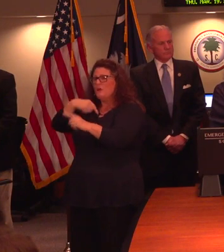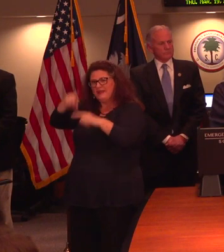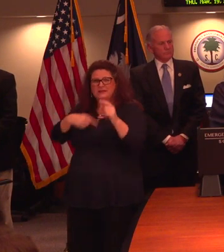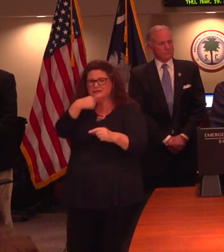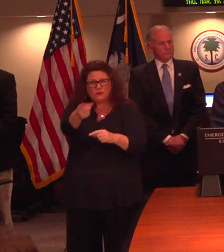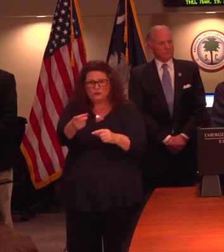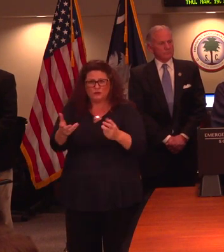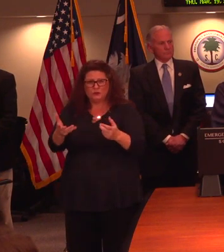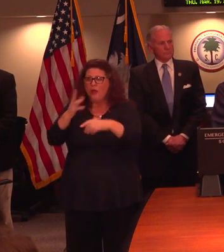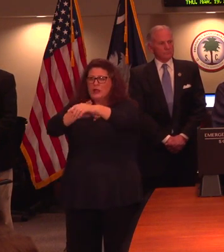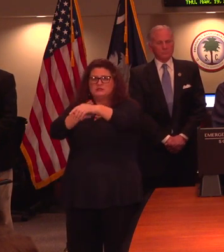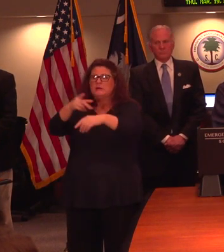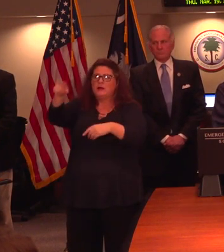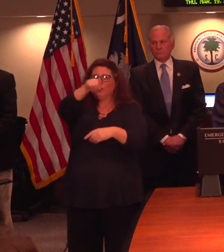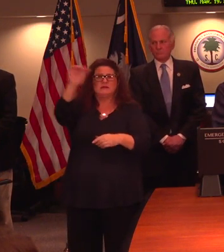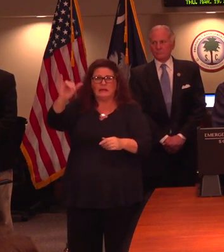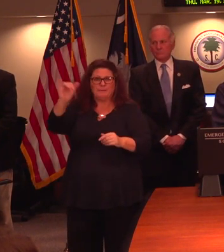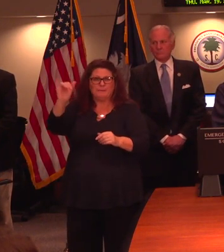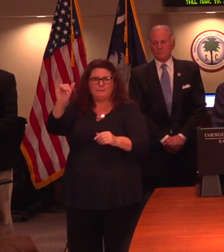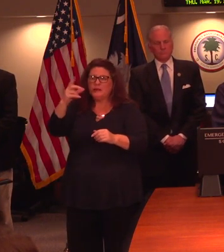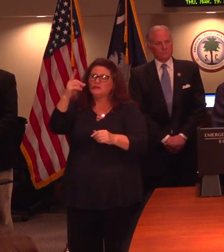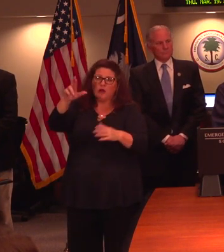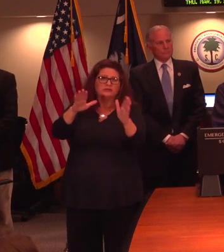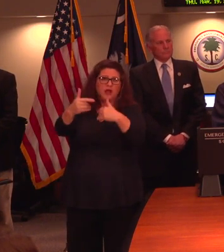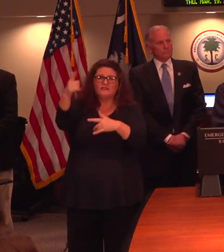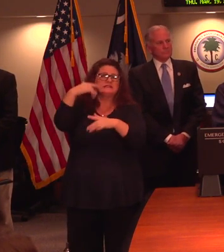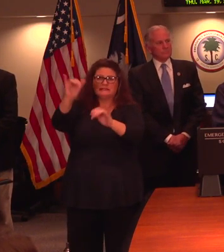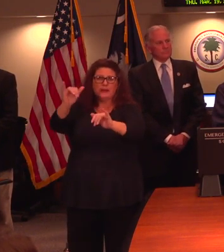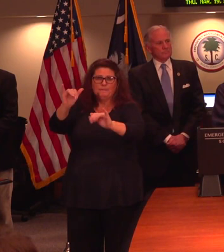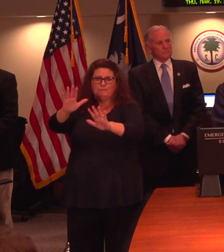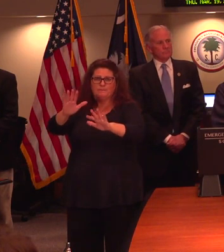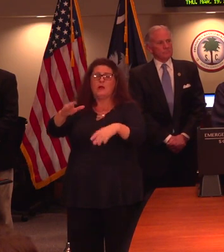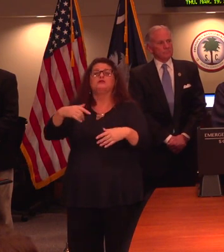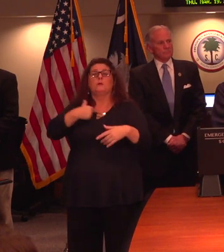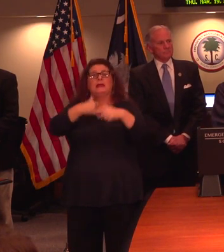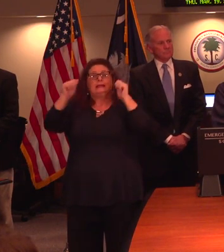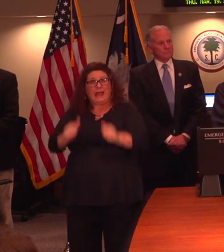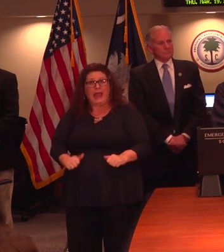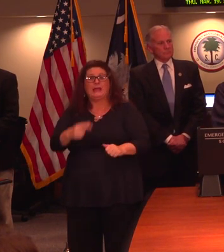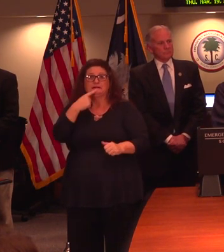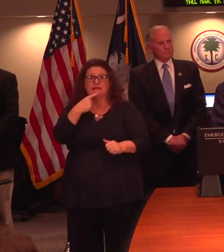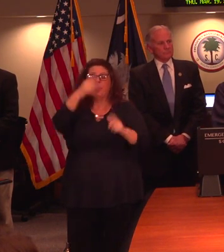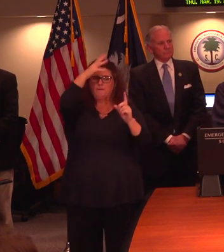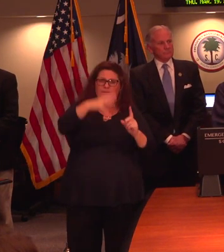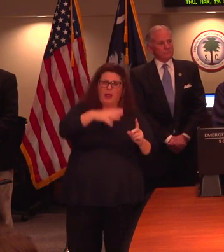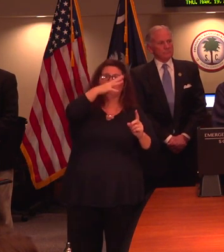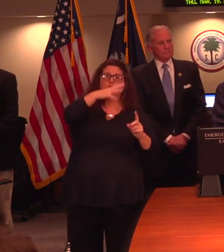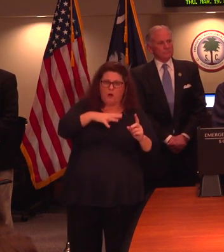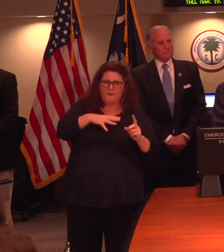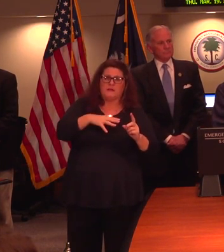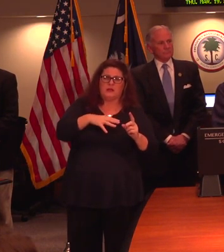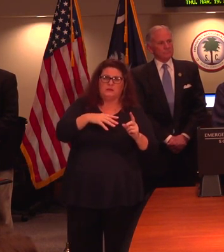health care facilities have similar restrictions that protect health. So reporting on things like gender do not have any implications for